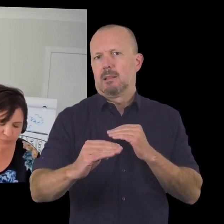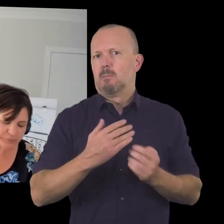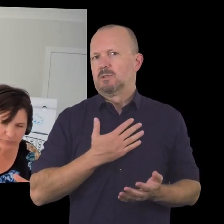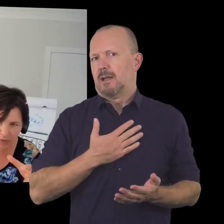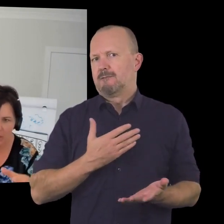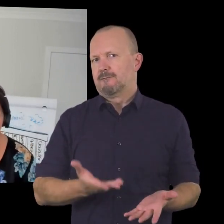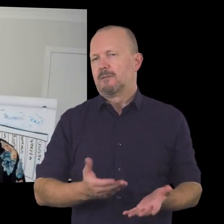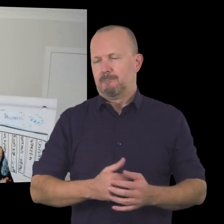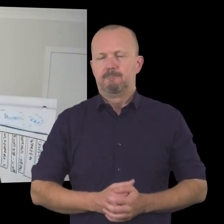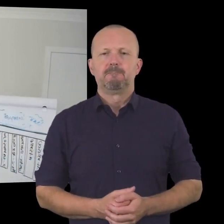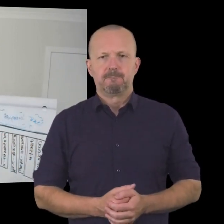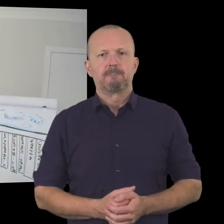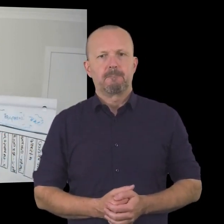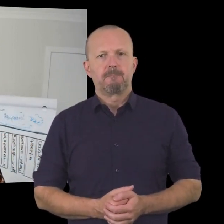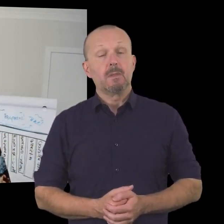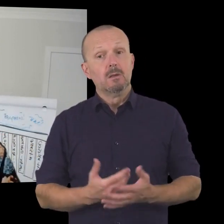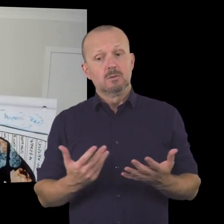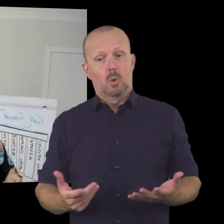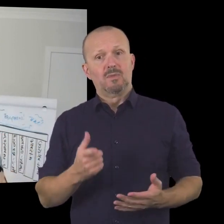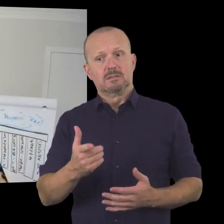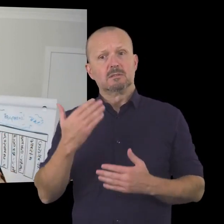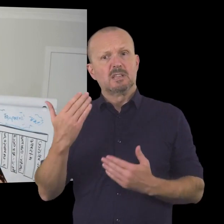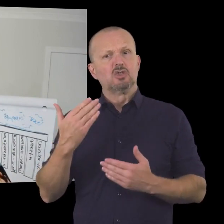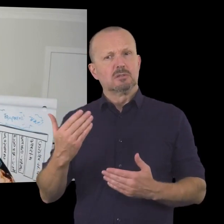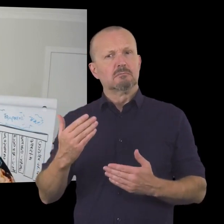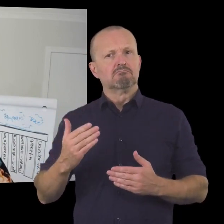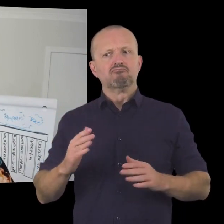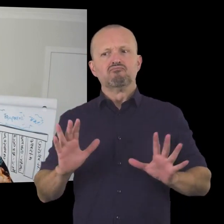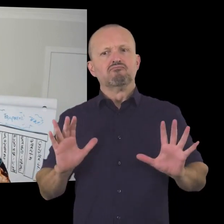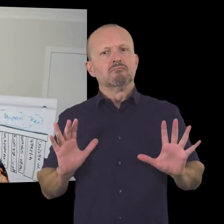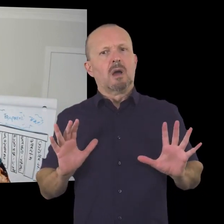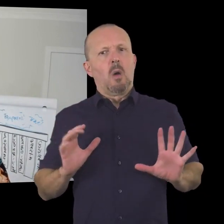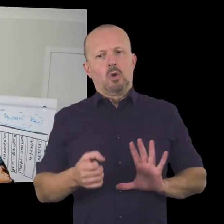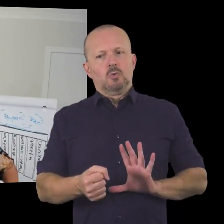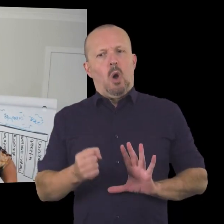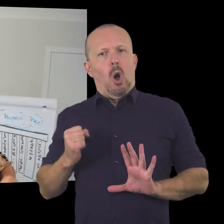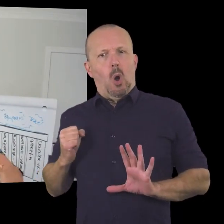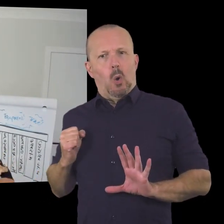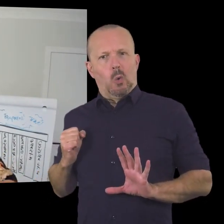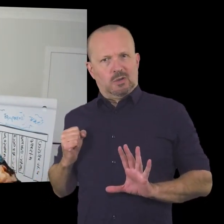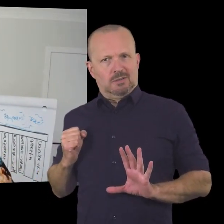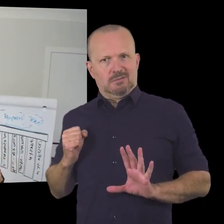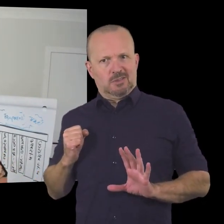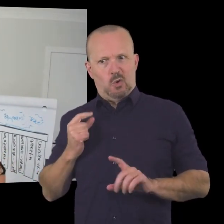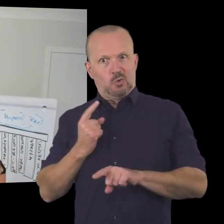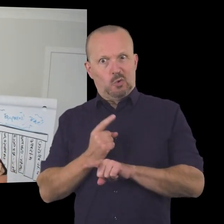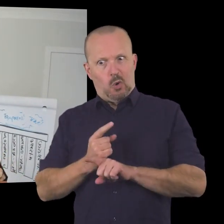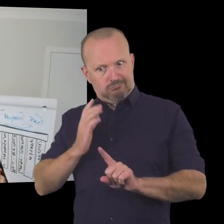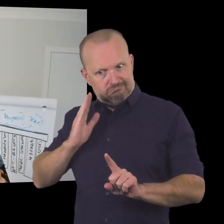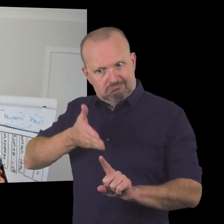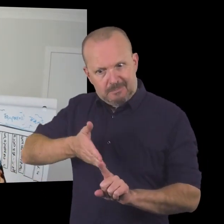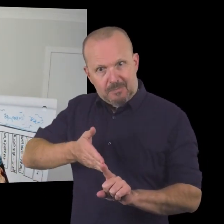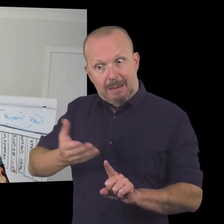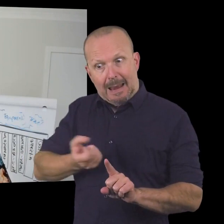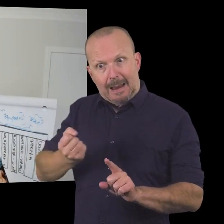so the first part of the session i really wanted to to step back for a moment and rather than driving directly into income